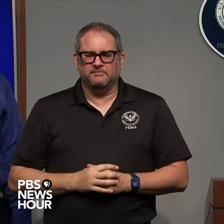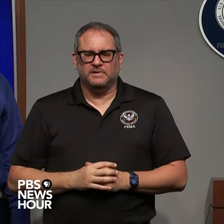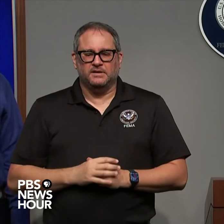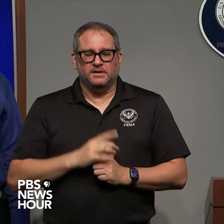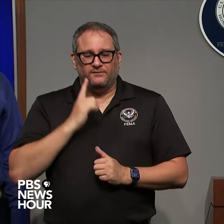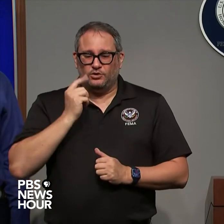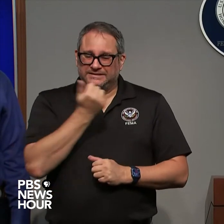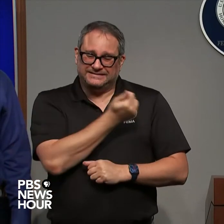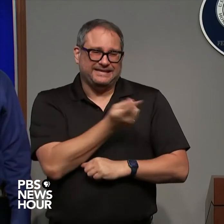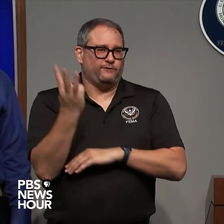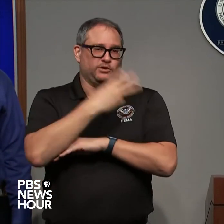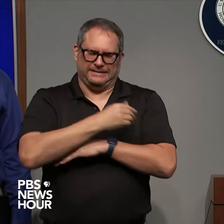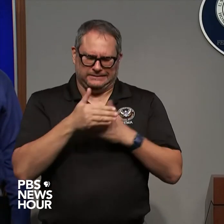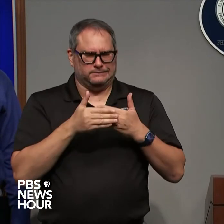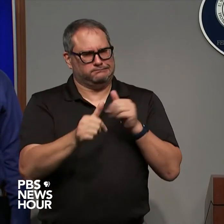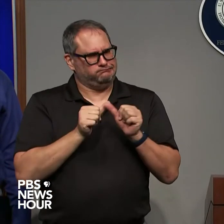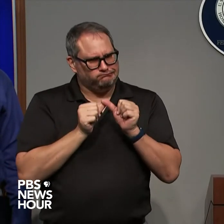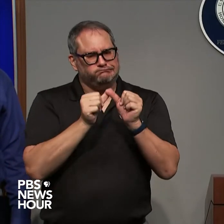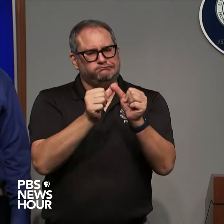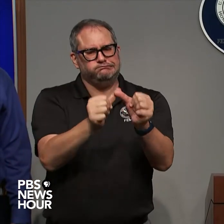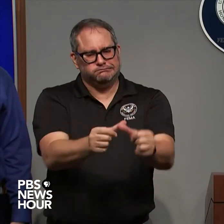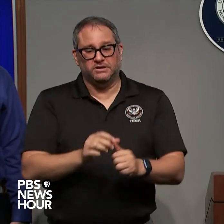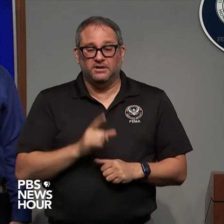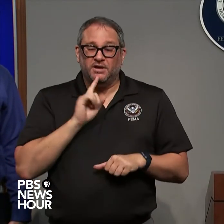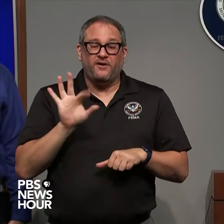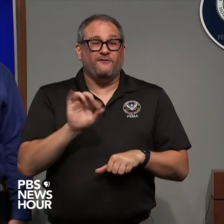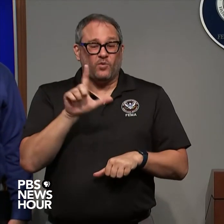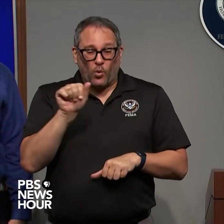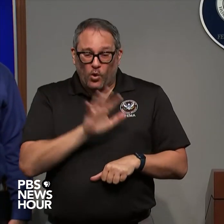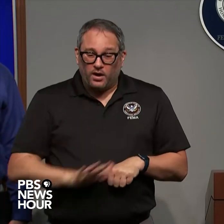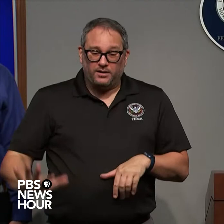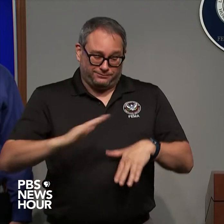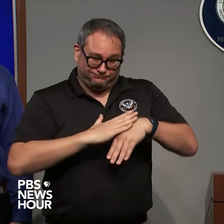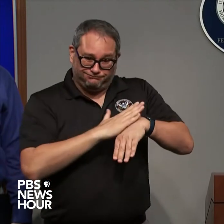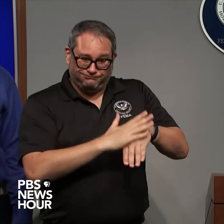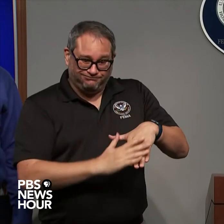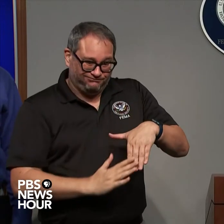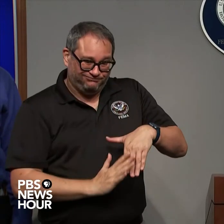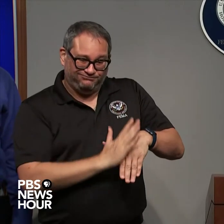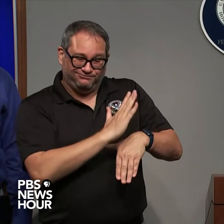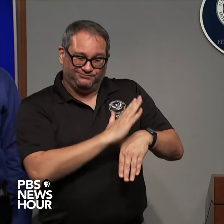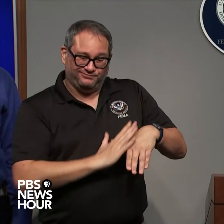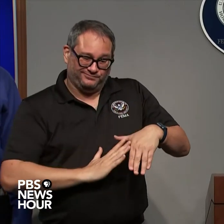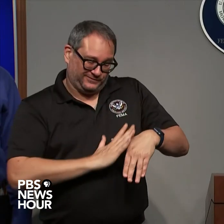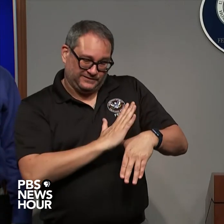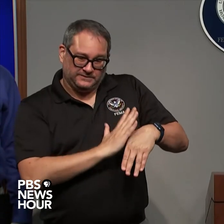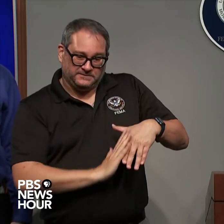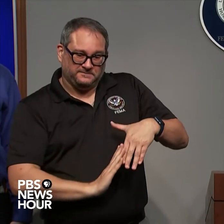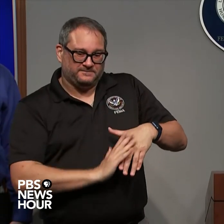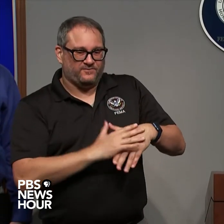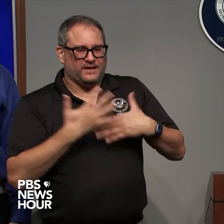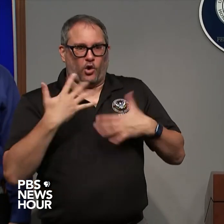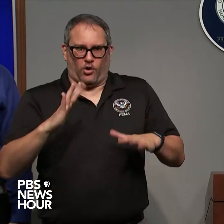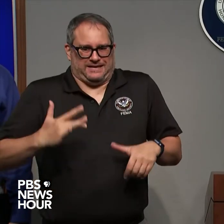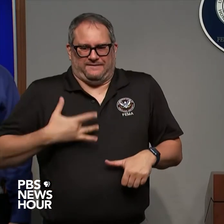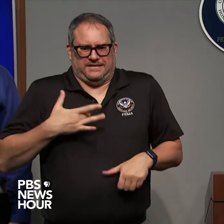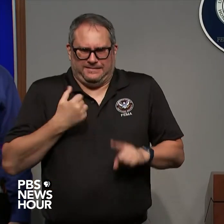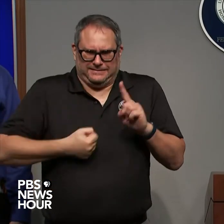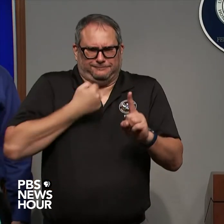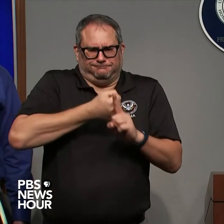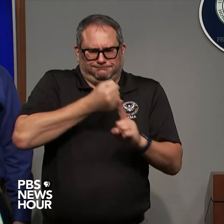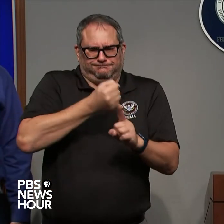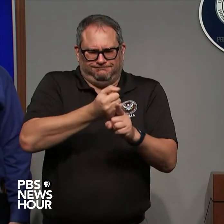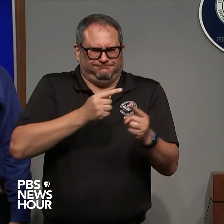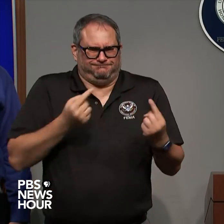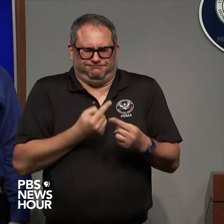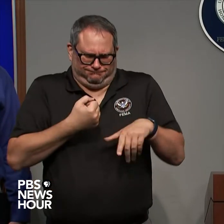Floridians up and down the coast are already feeling the storms painful impacts and we have yet to